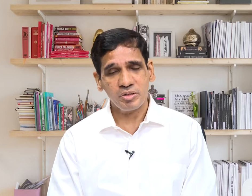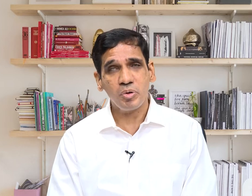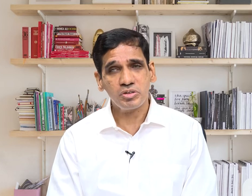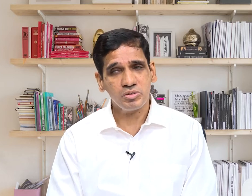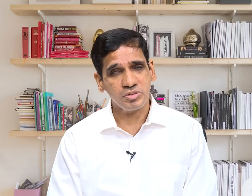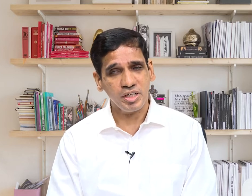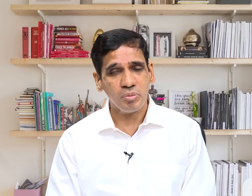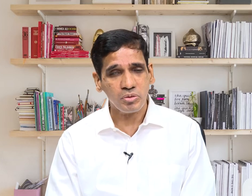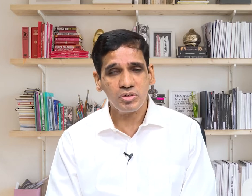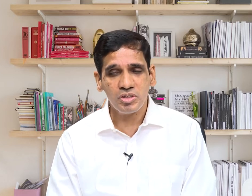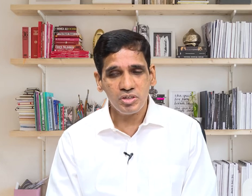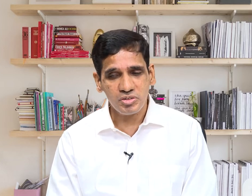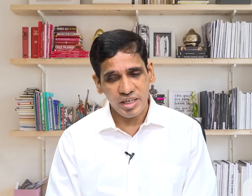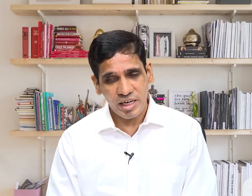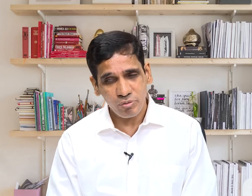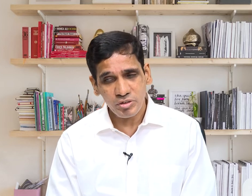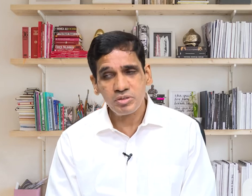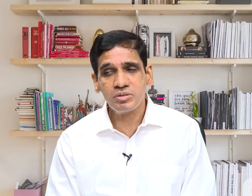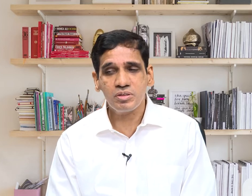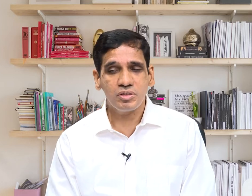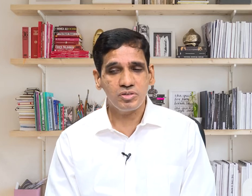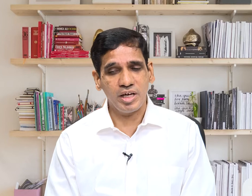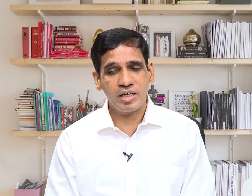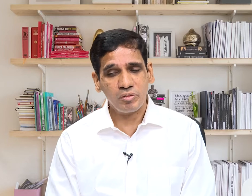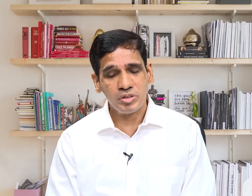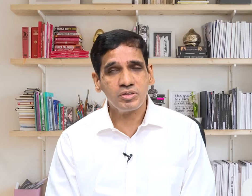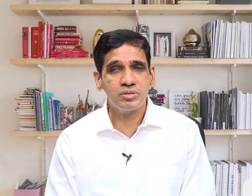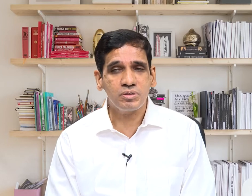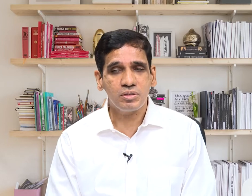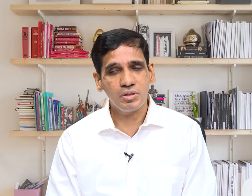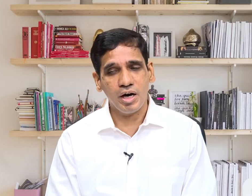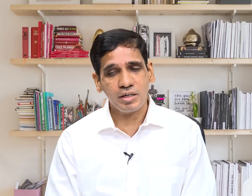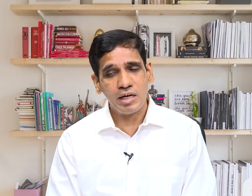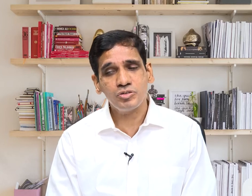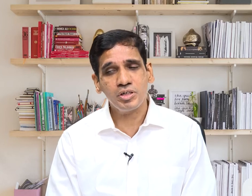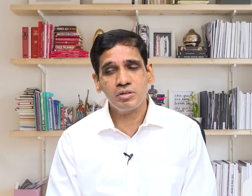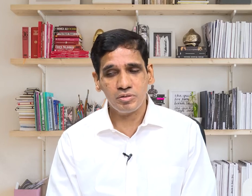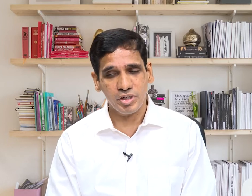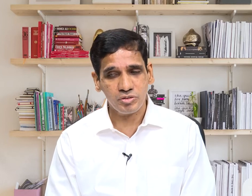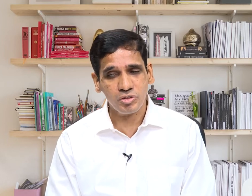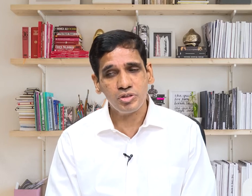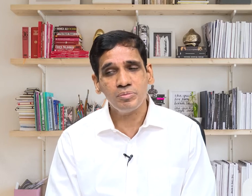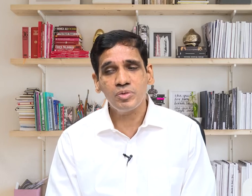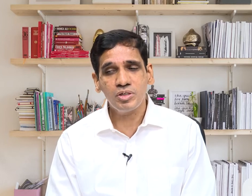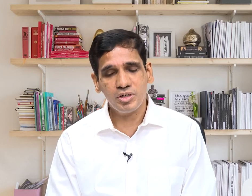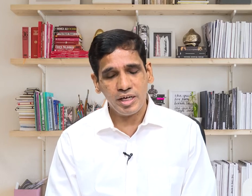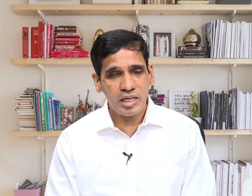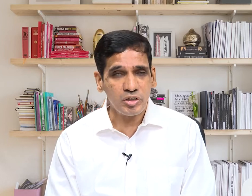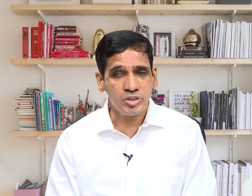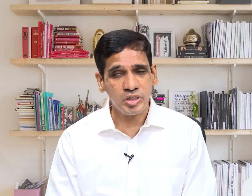important to say about sign languages sign languages are a culture they are a system and a linguistic